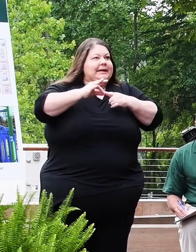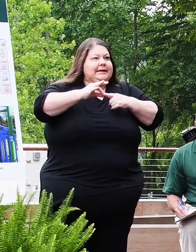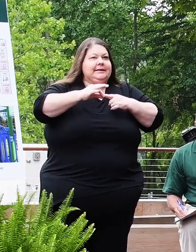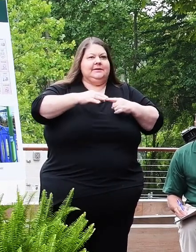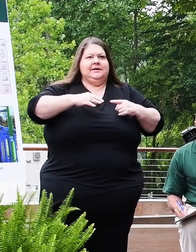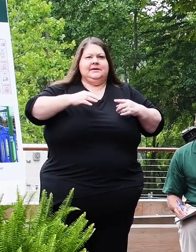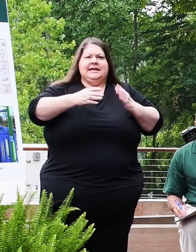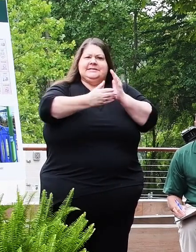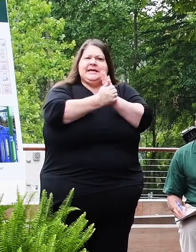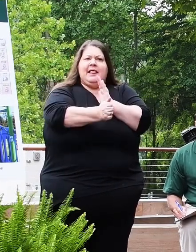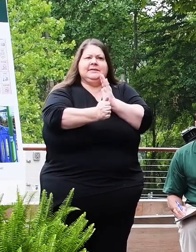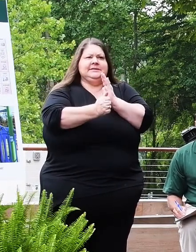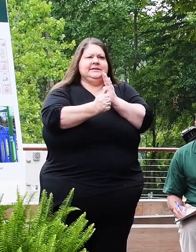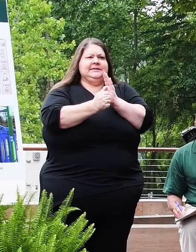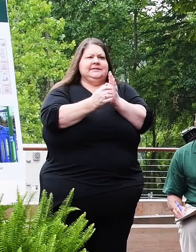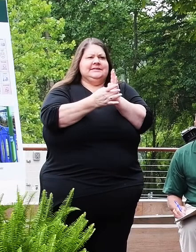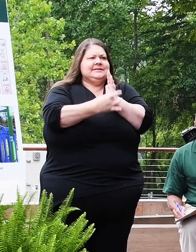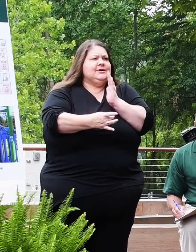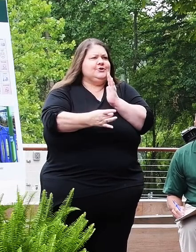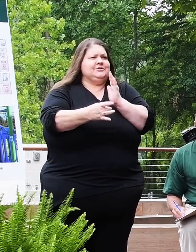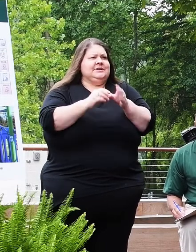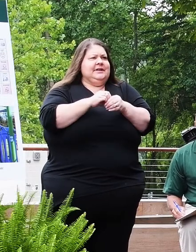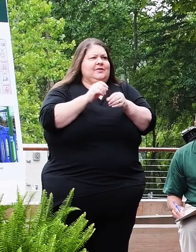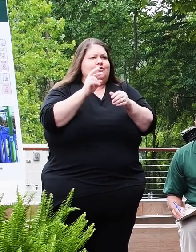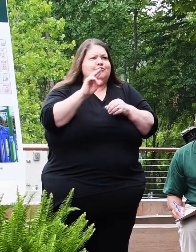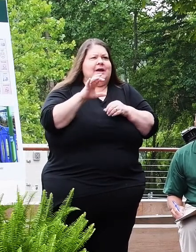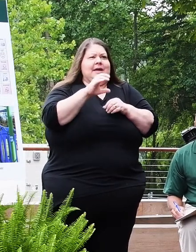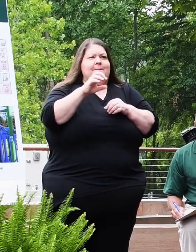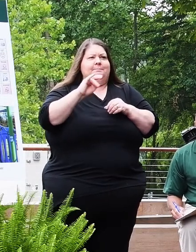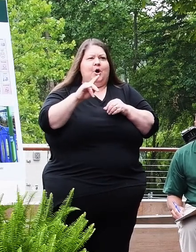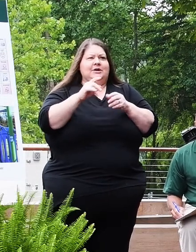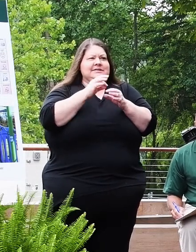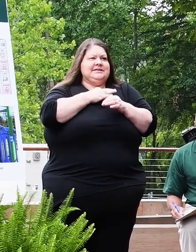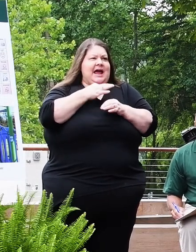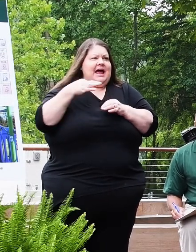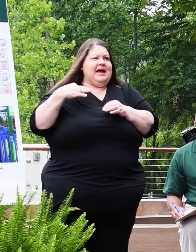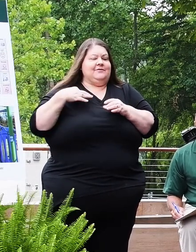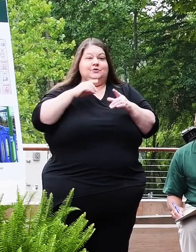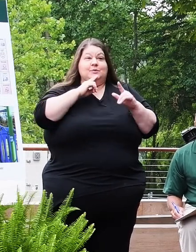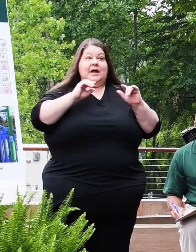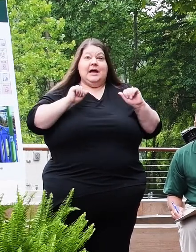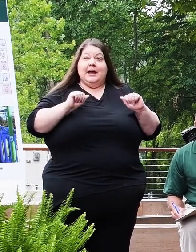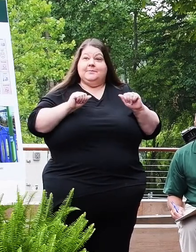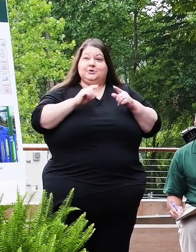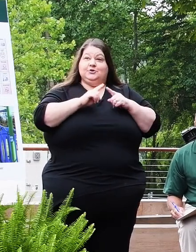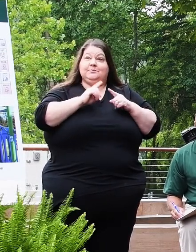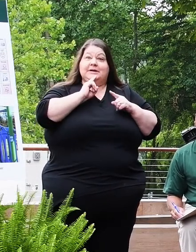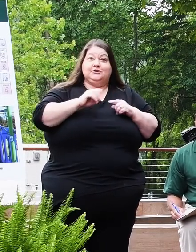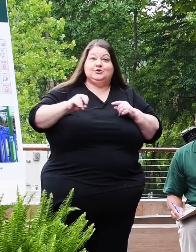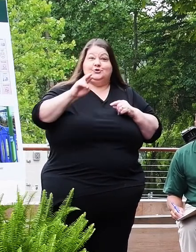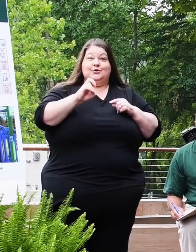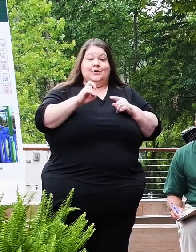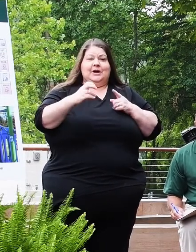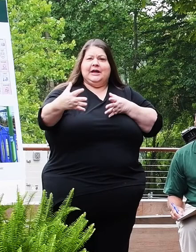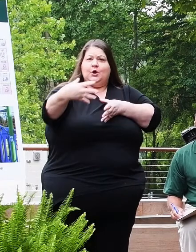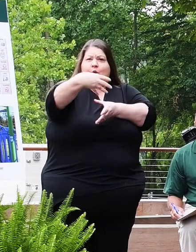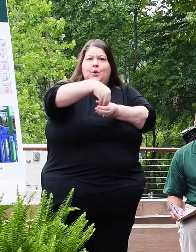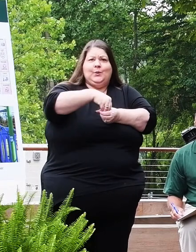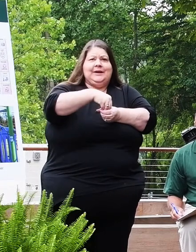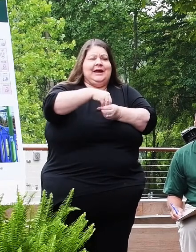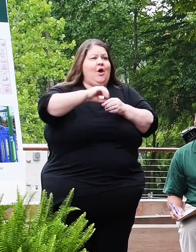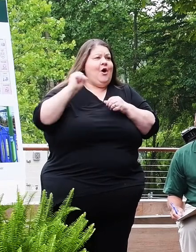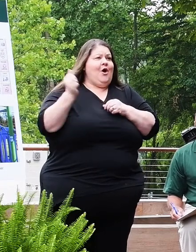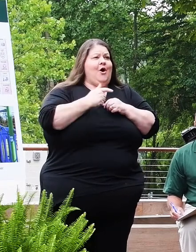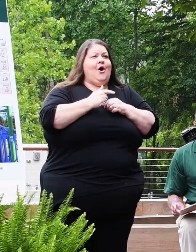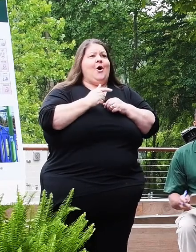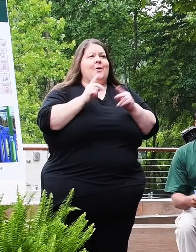talented skills and our recreation and park staff to be able to ensure full inclusion of not only today but in